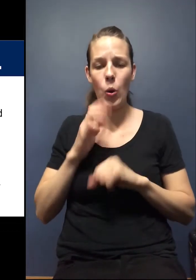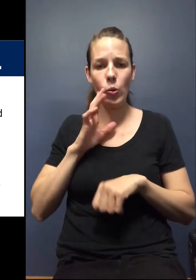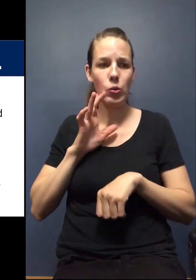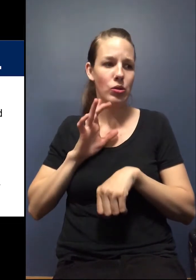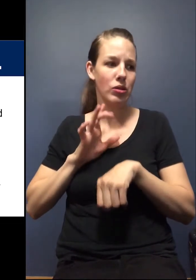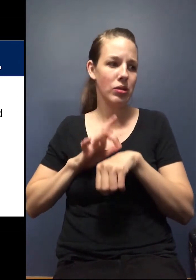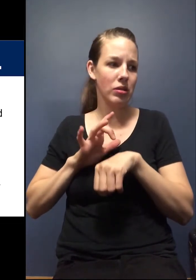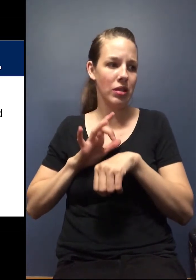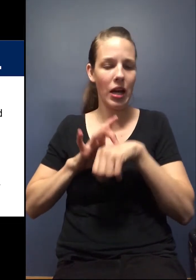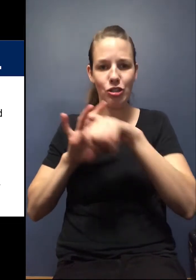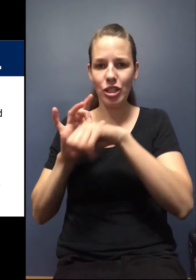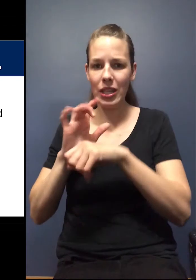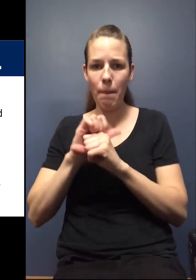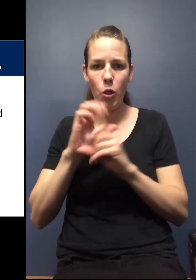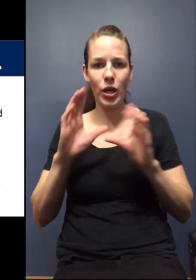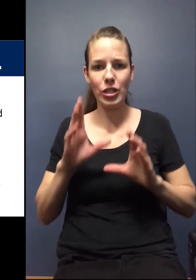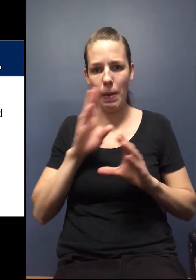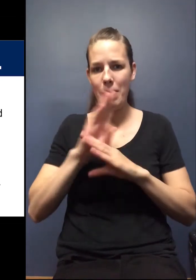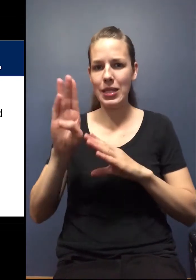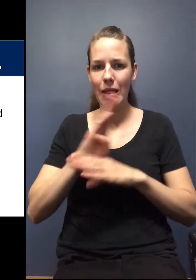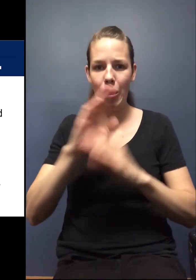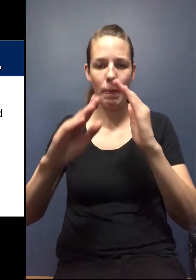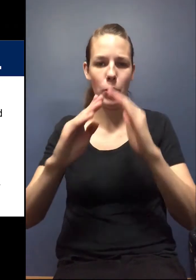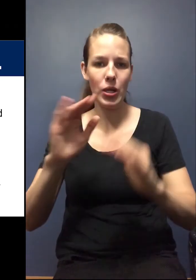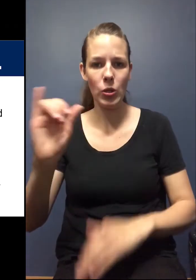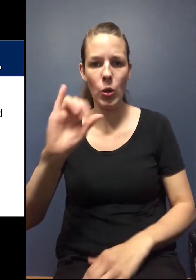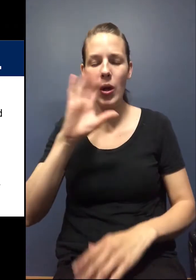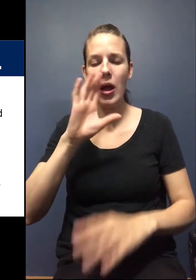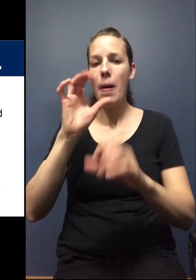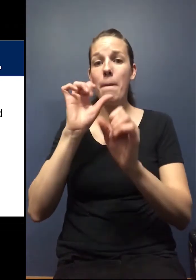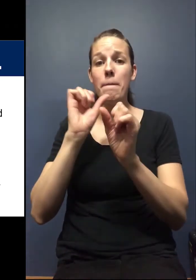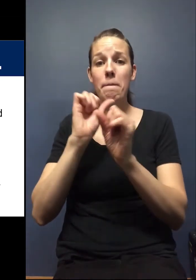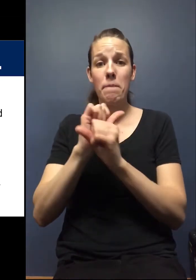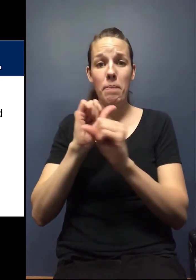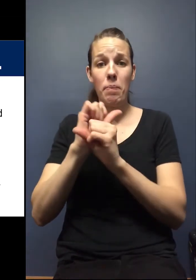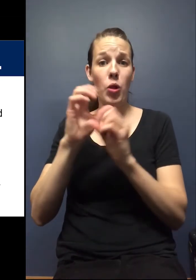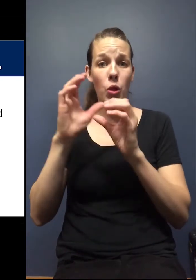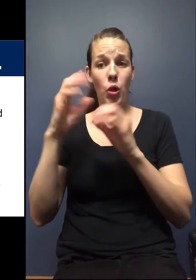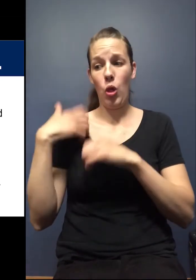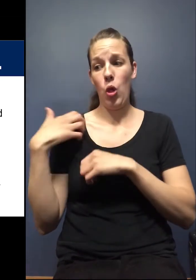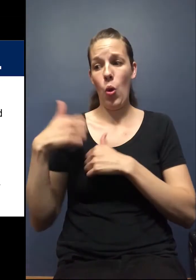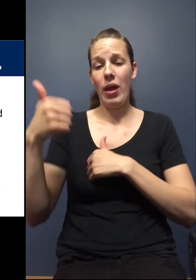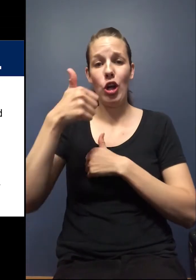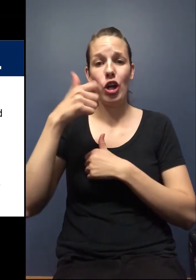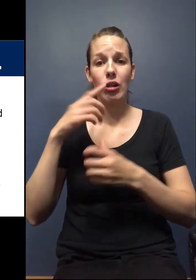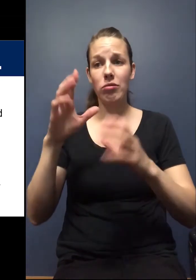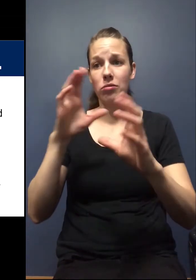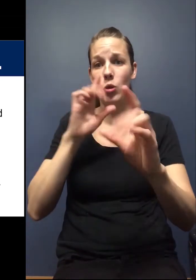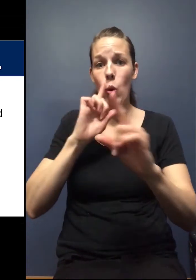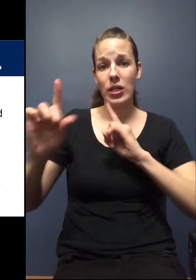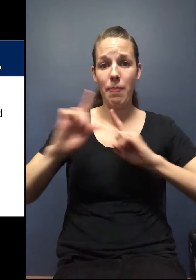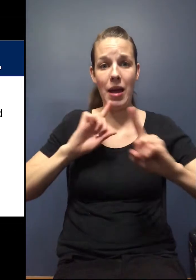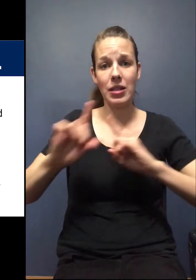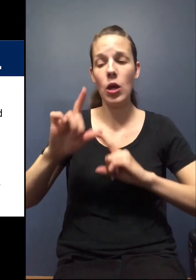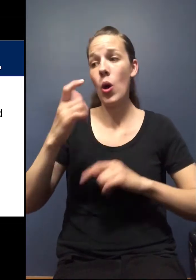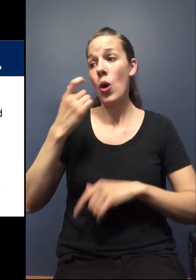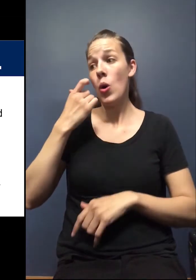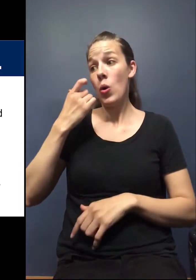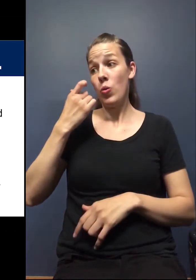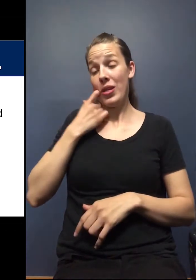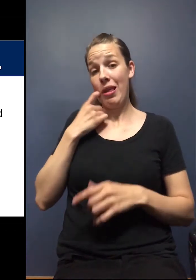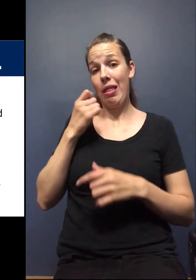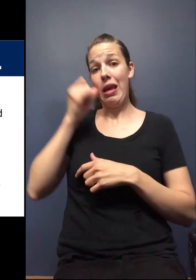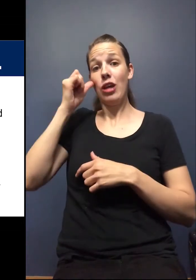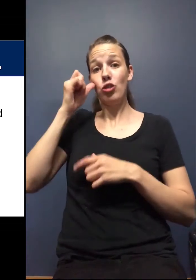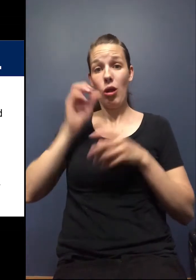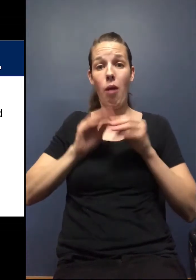our employers and businesses in the community. We've been putting out an employer correspondence and the one that was just released yesterday was about masking,